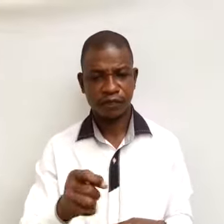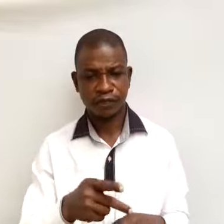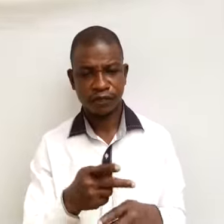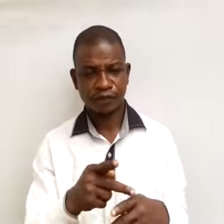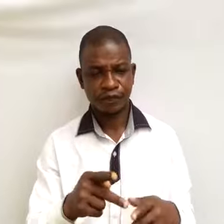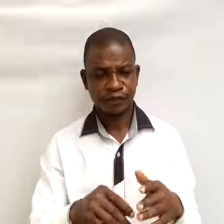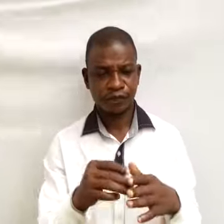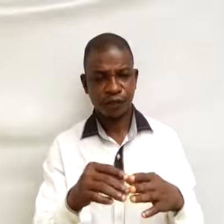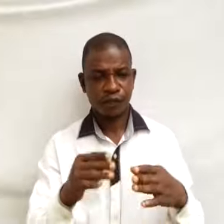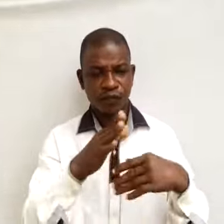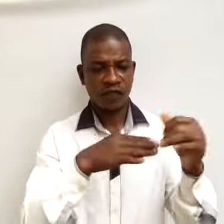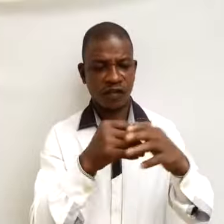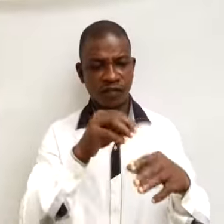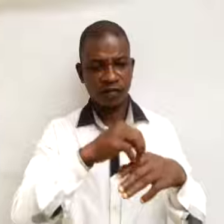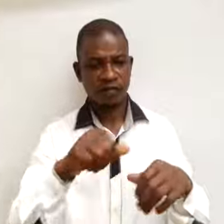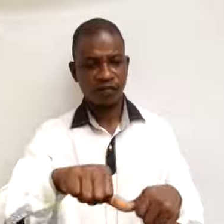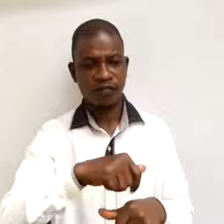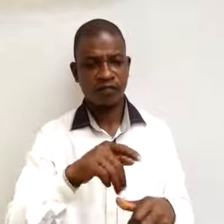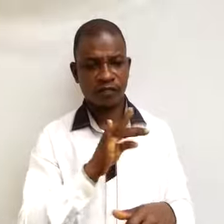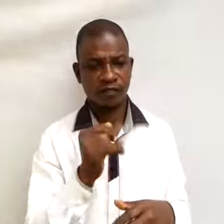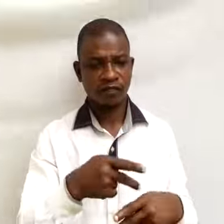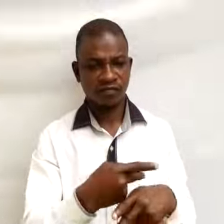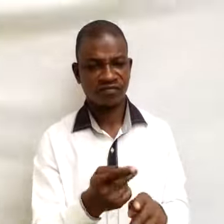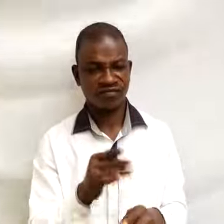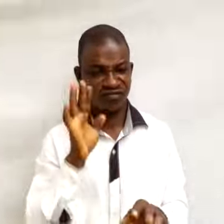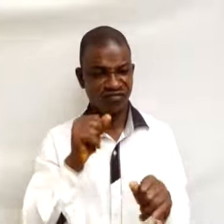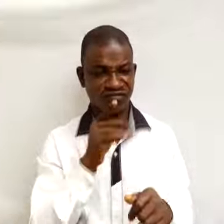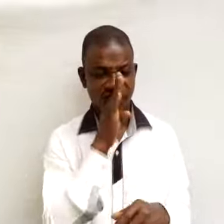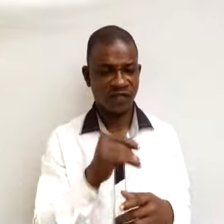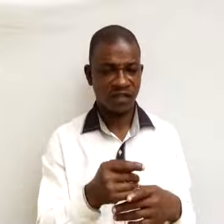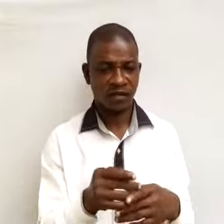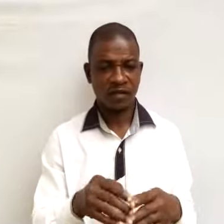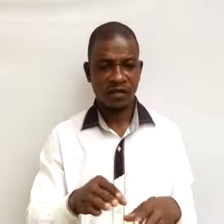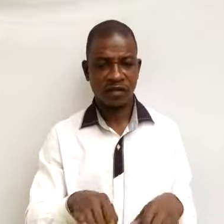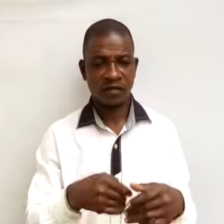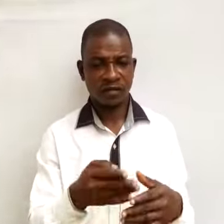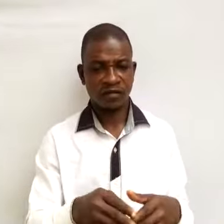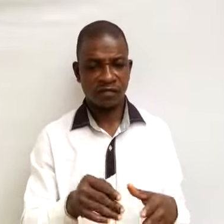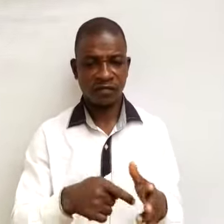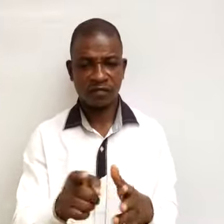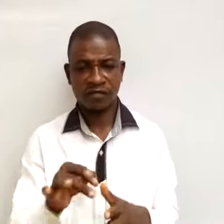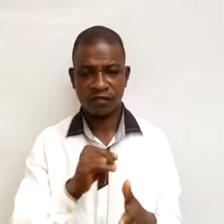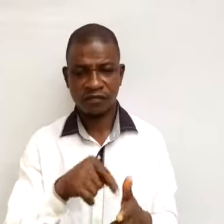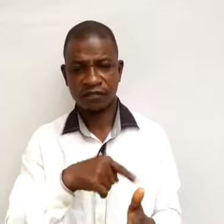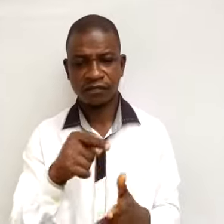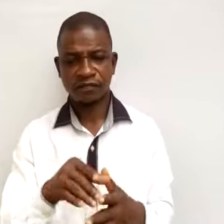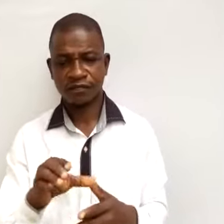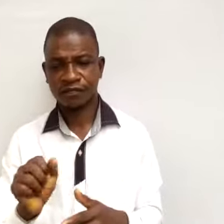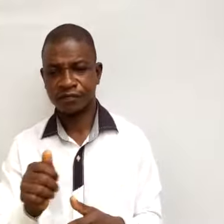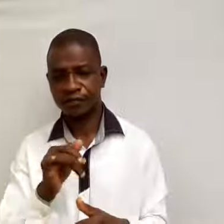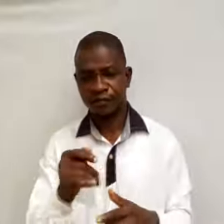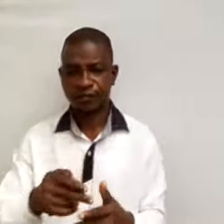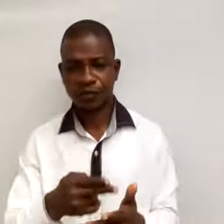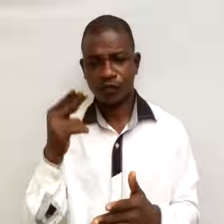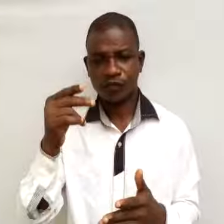area where the products can be sold easily. In this case, high populated areas